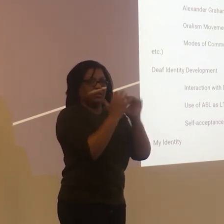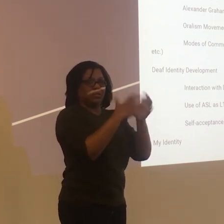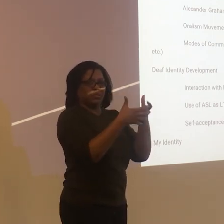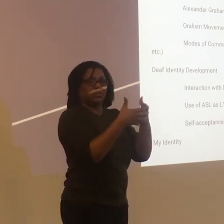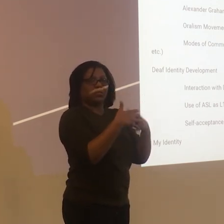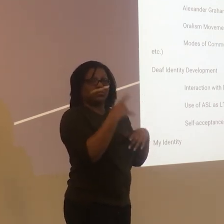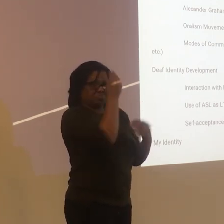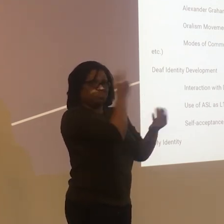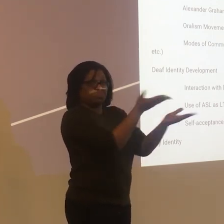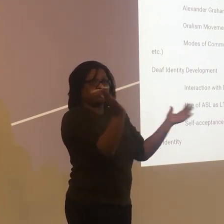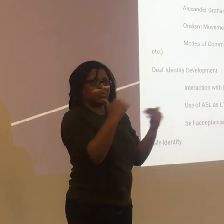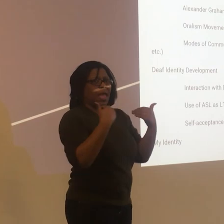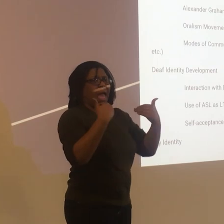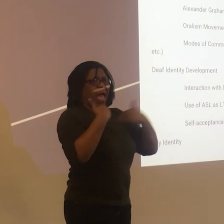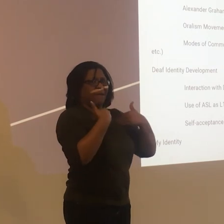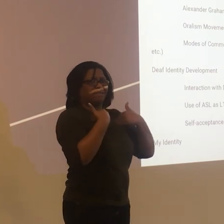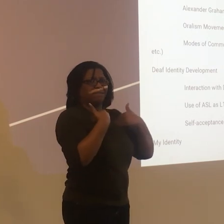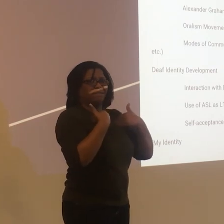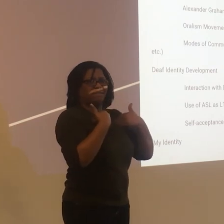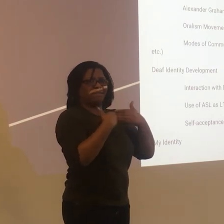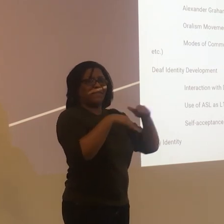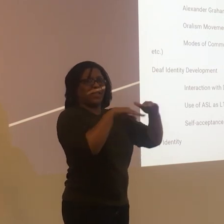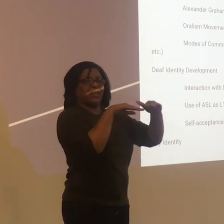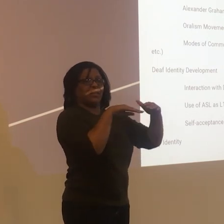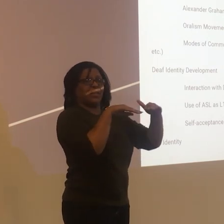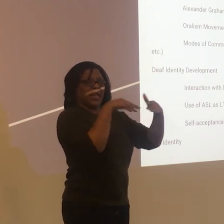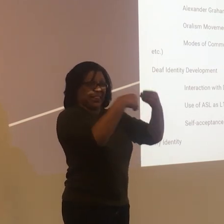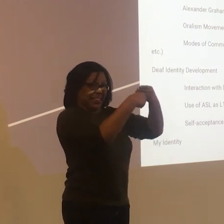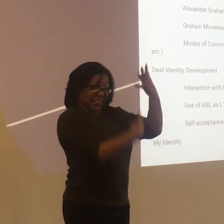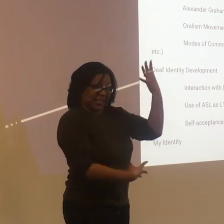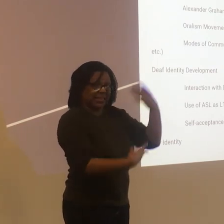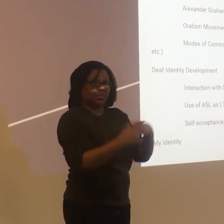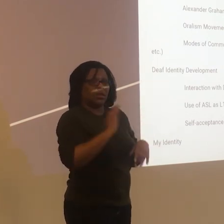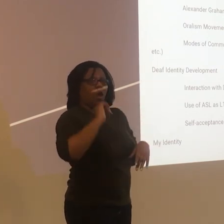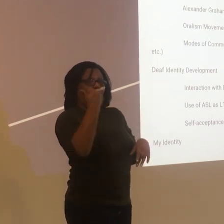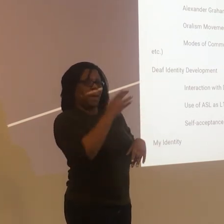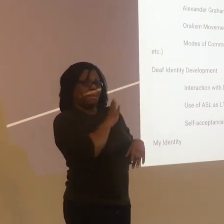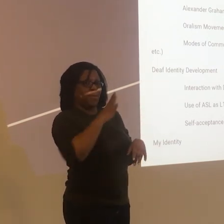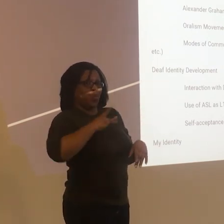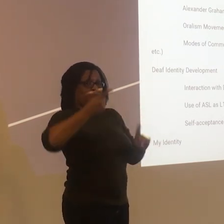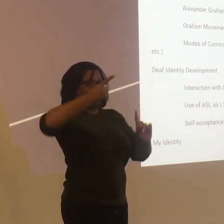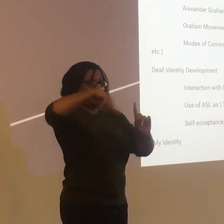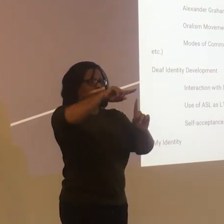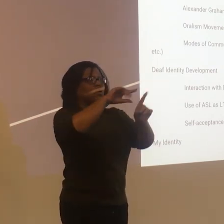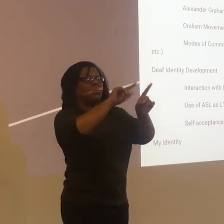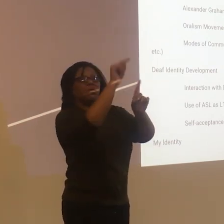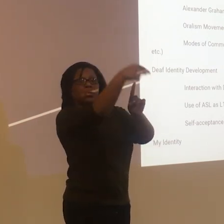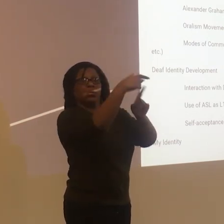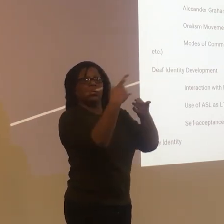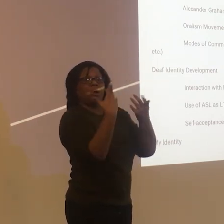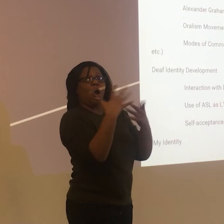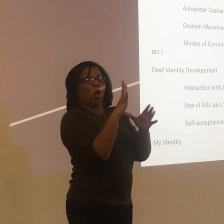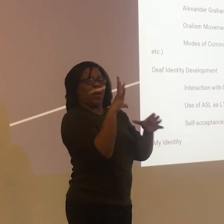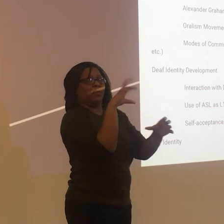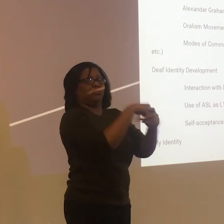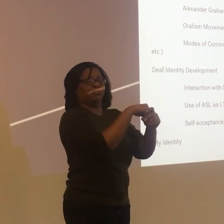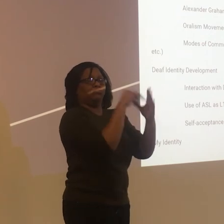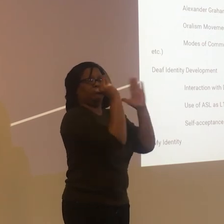that another board member, John, has compiled that we can share with everybody who is registered for this workshop. We